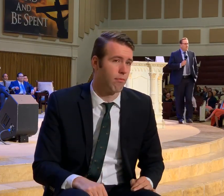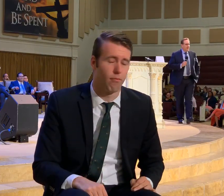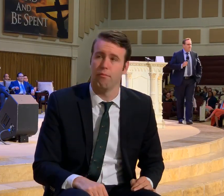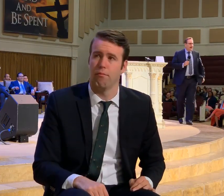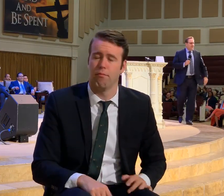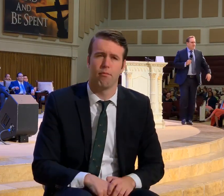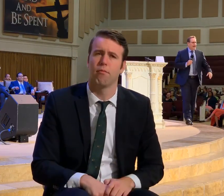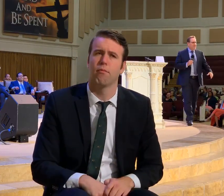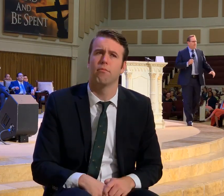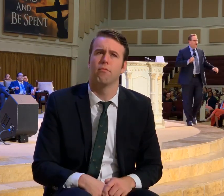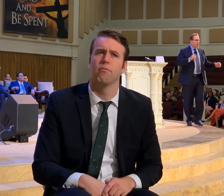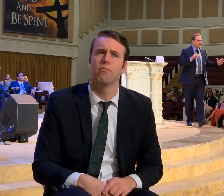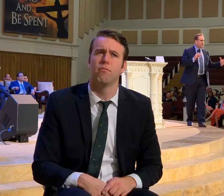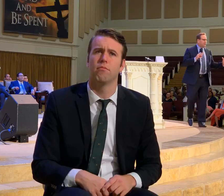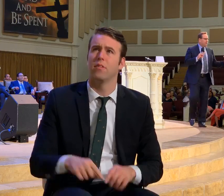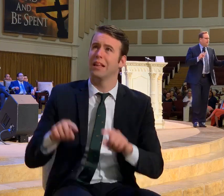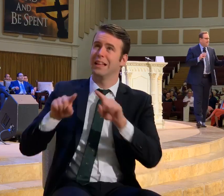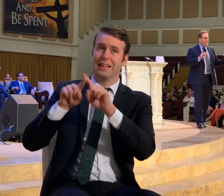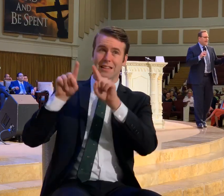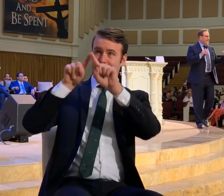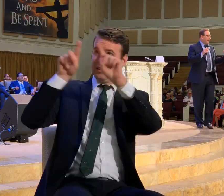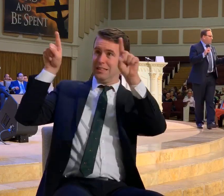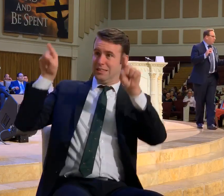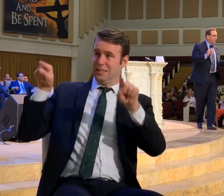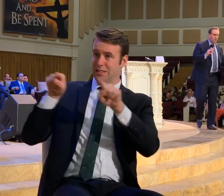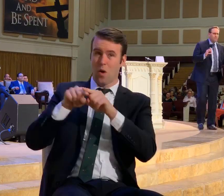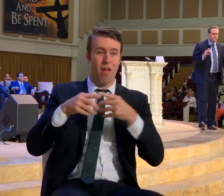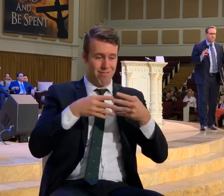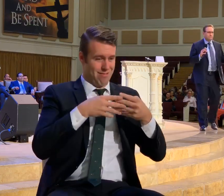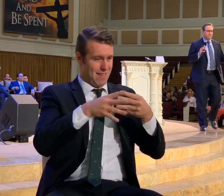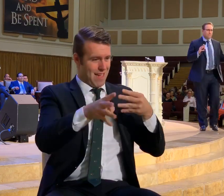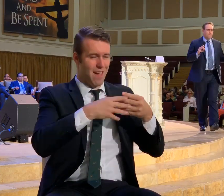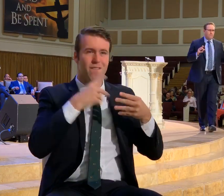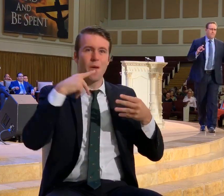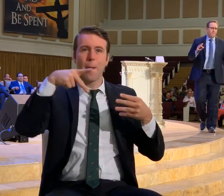I mean think about the size of the oyster that made the gate out of her.